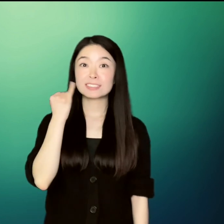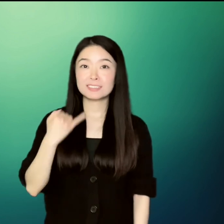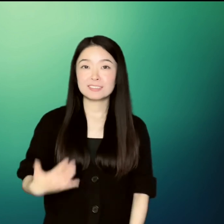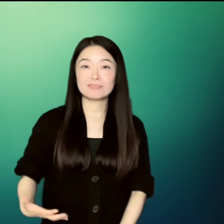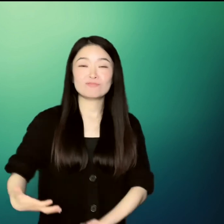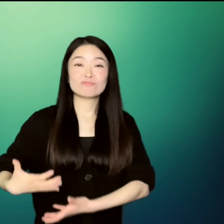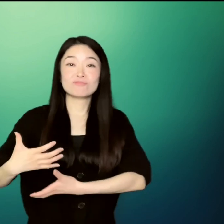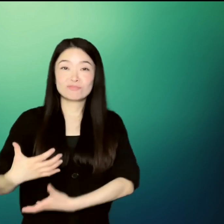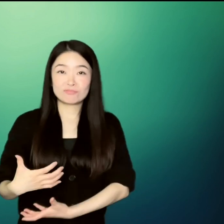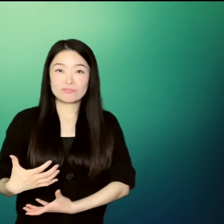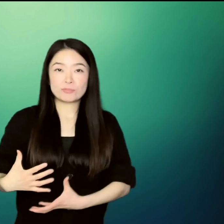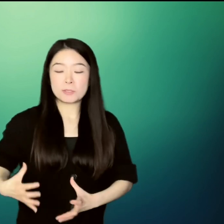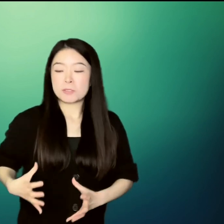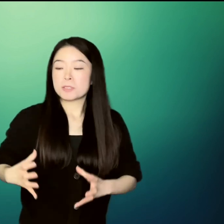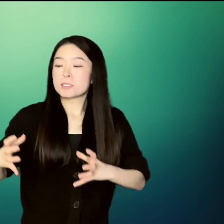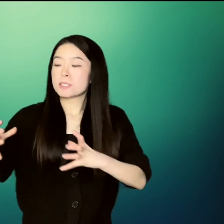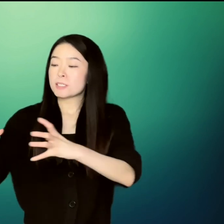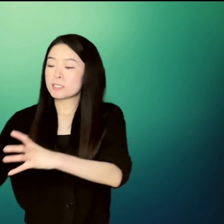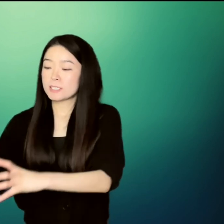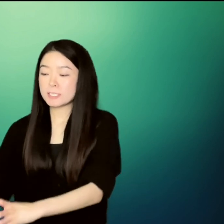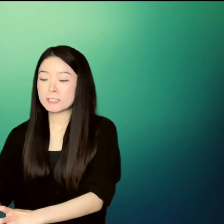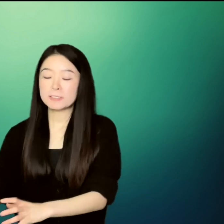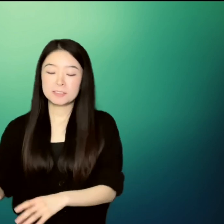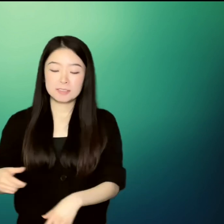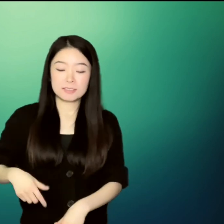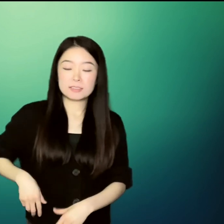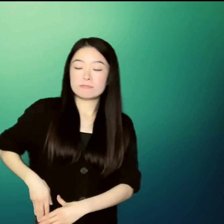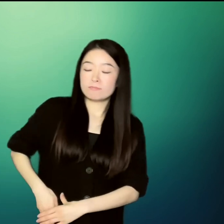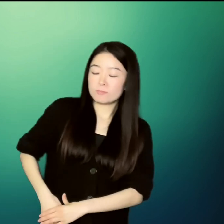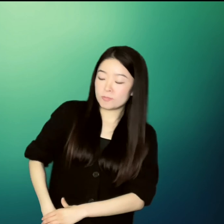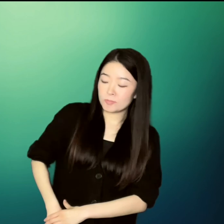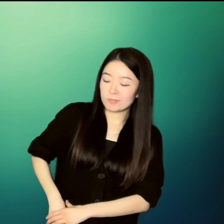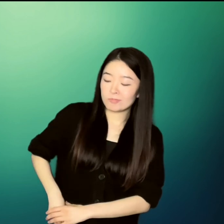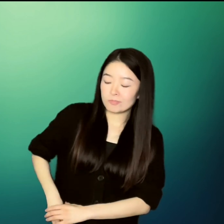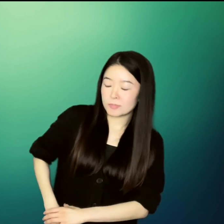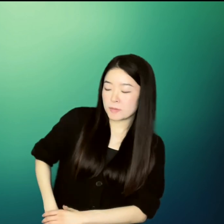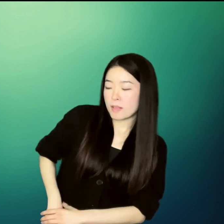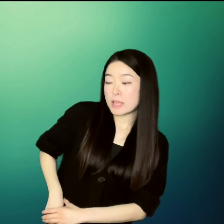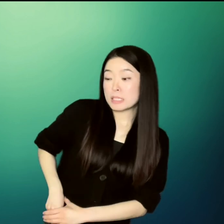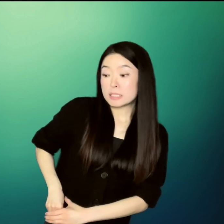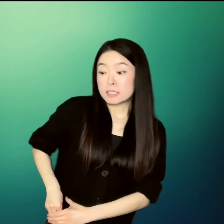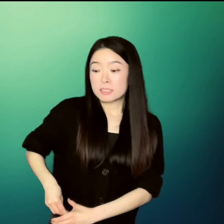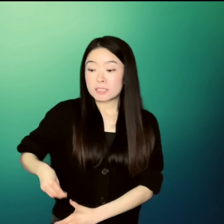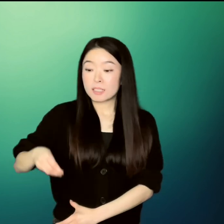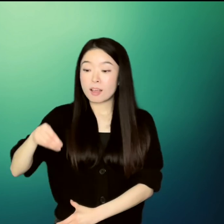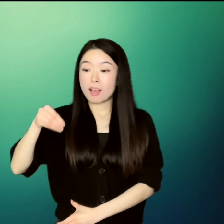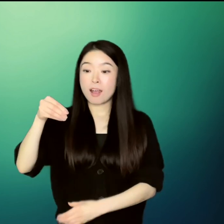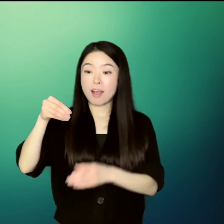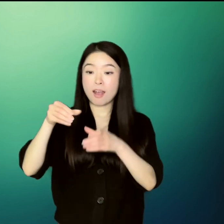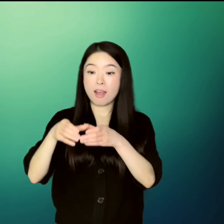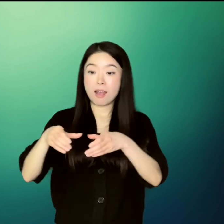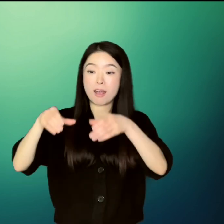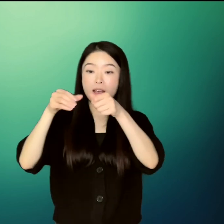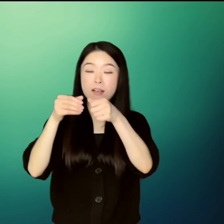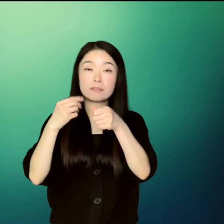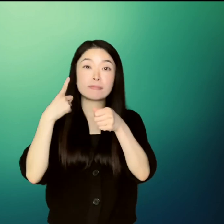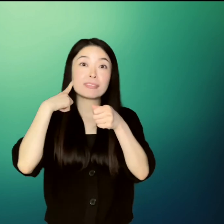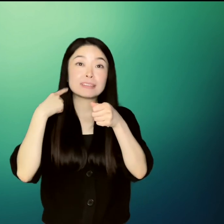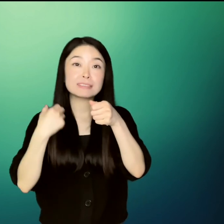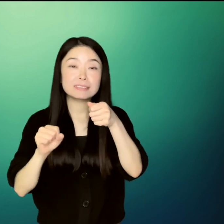Carefully, he pulled a small silver felt pouch from his pocket. Then, he took